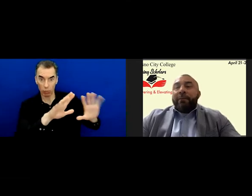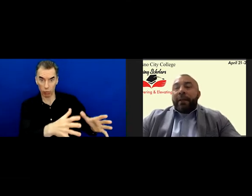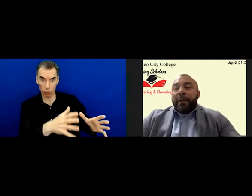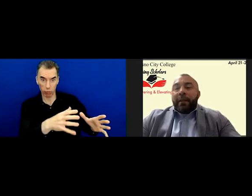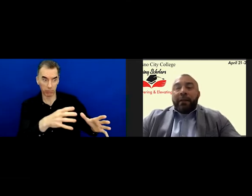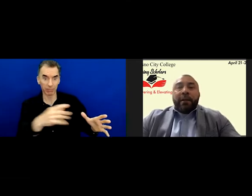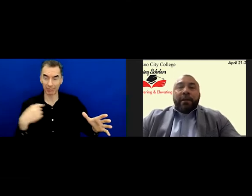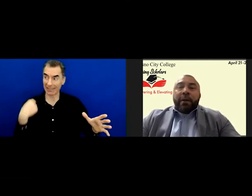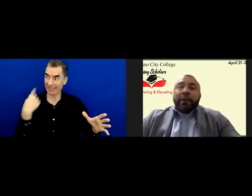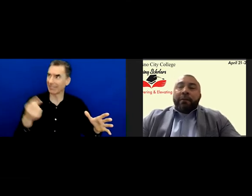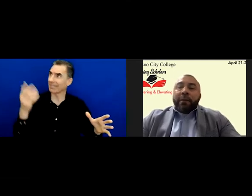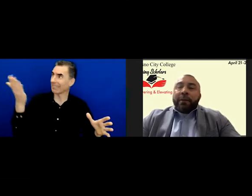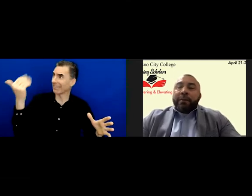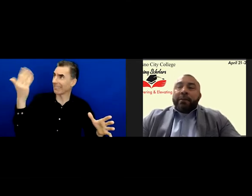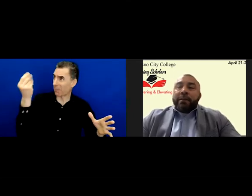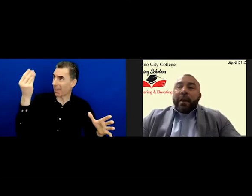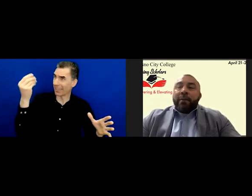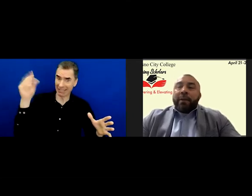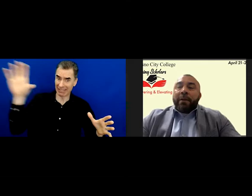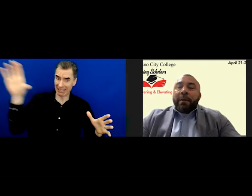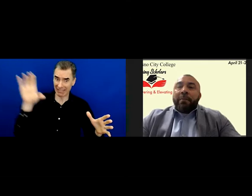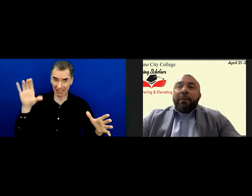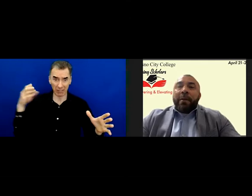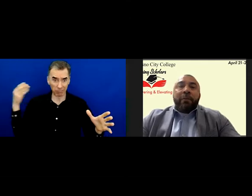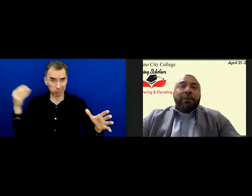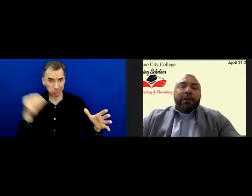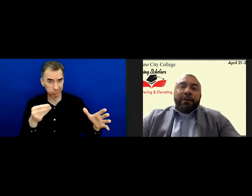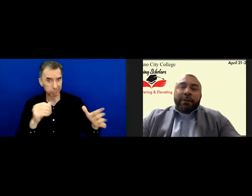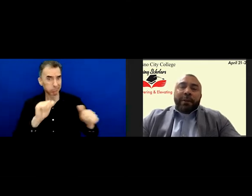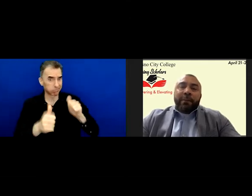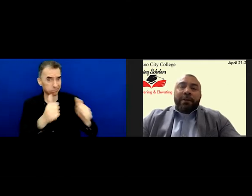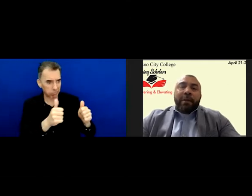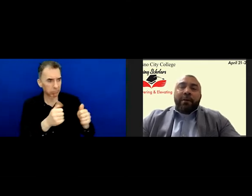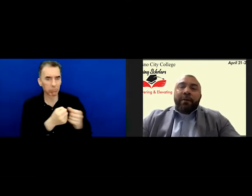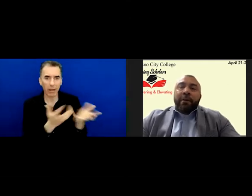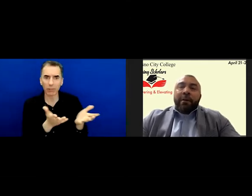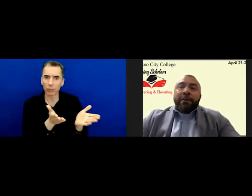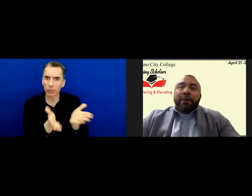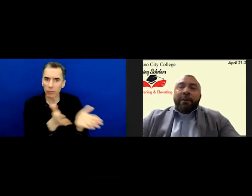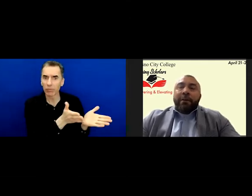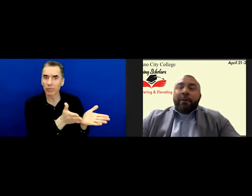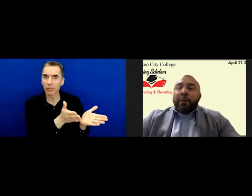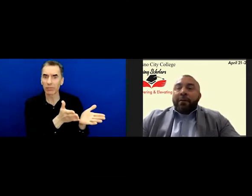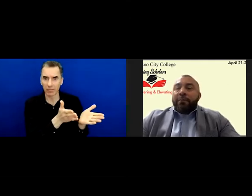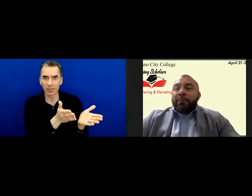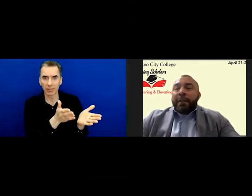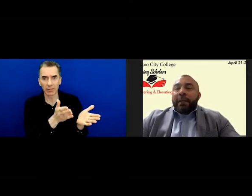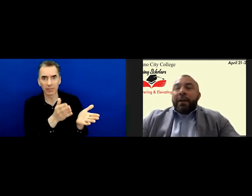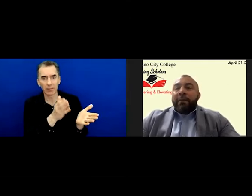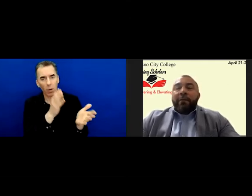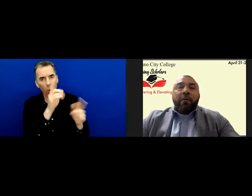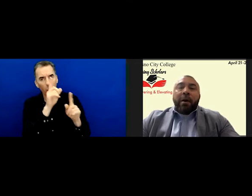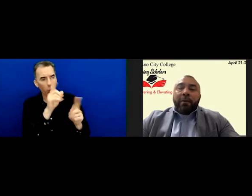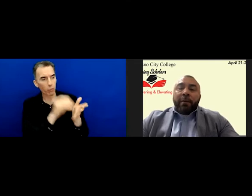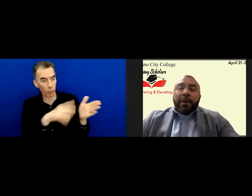seeking funding and trying different things to see how we could provide more services and make sure that our students are taken